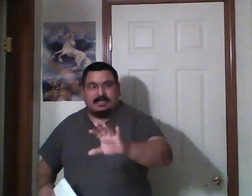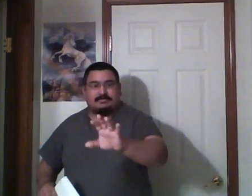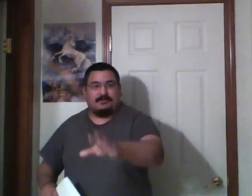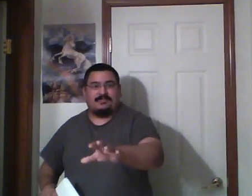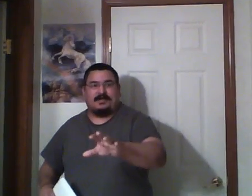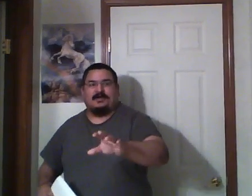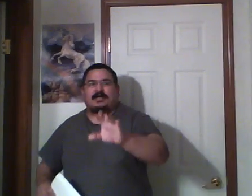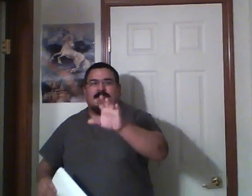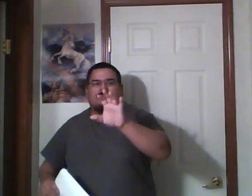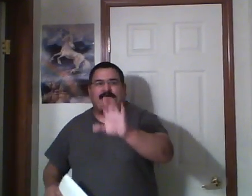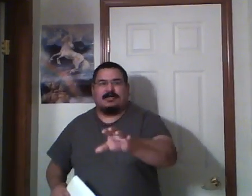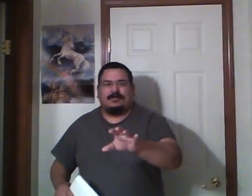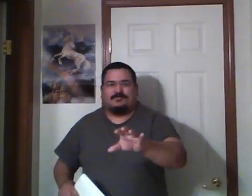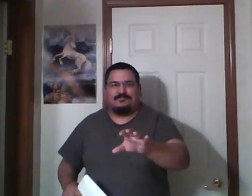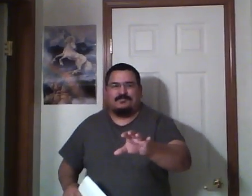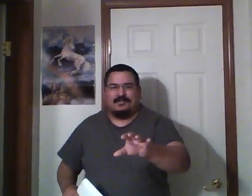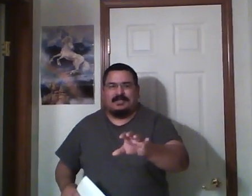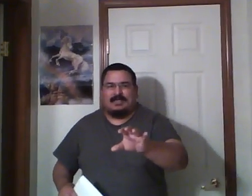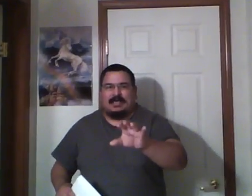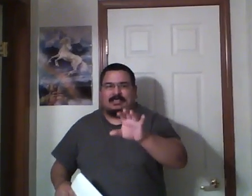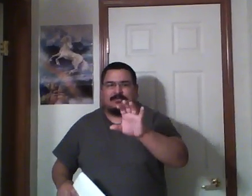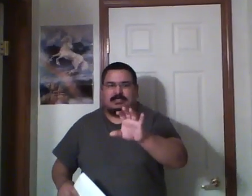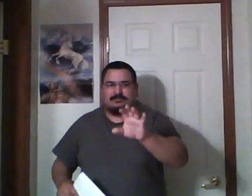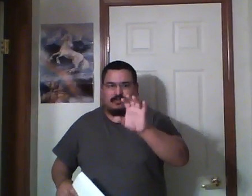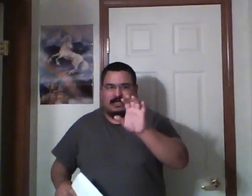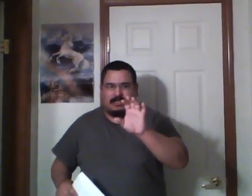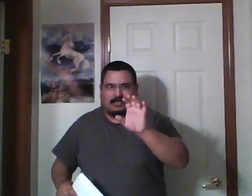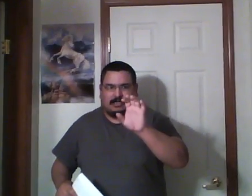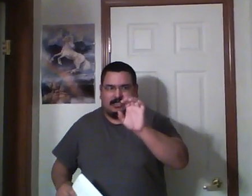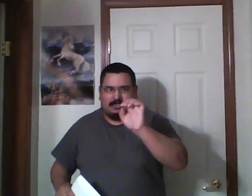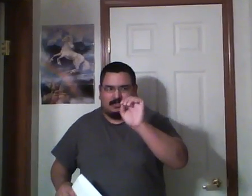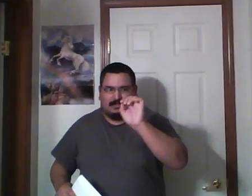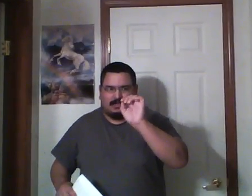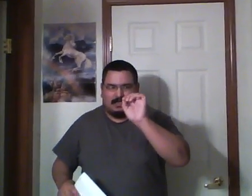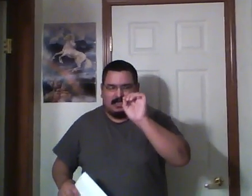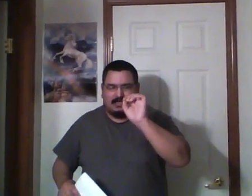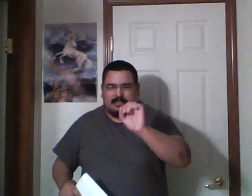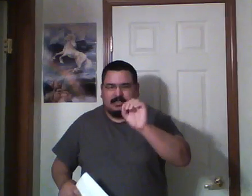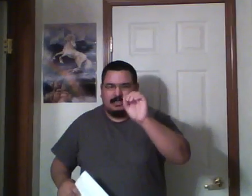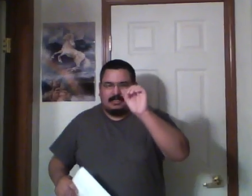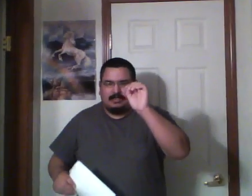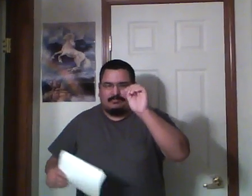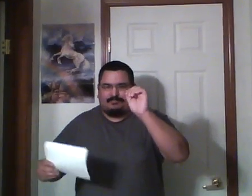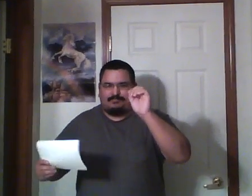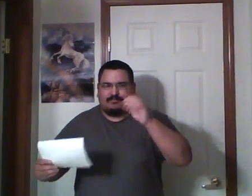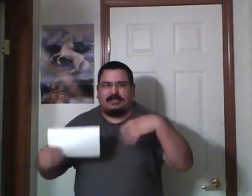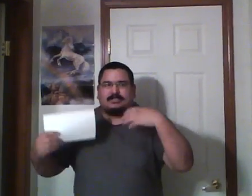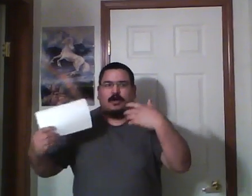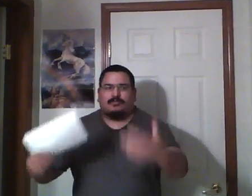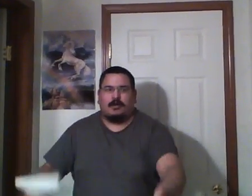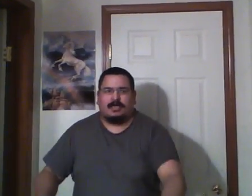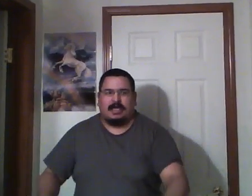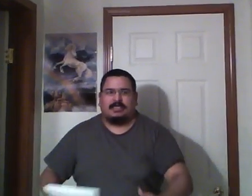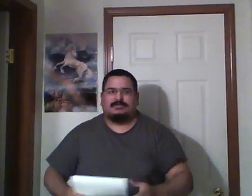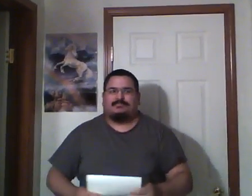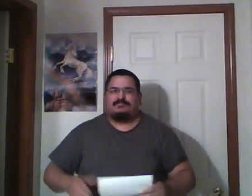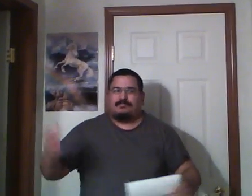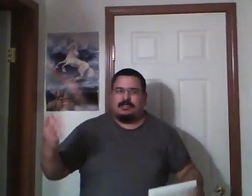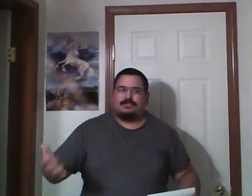brings the heroic age to